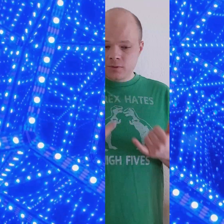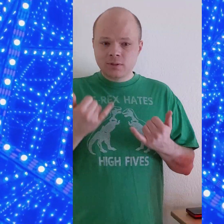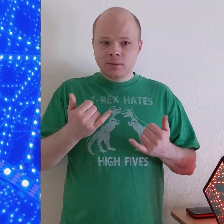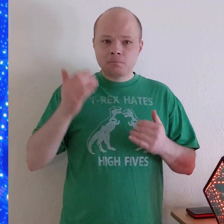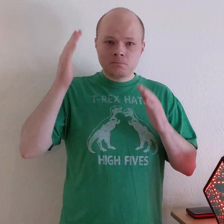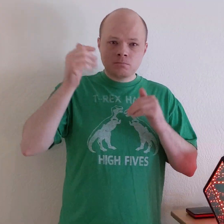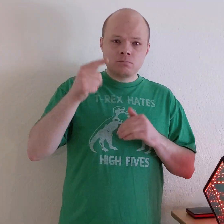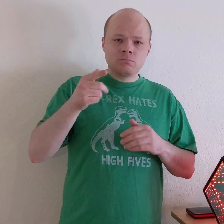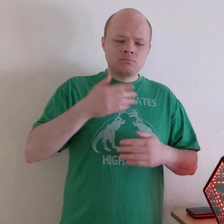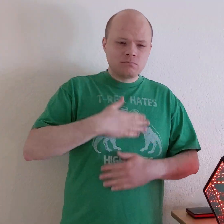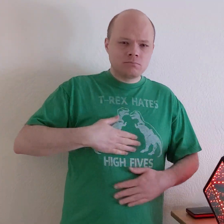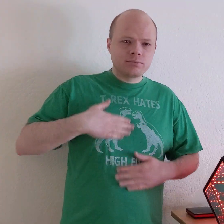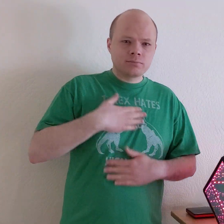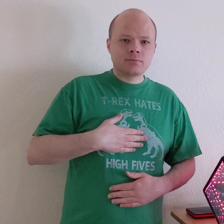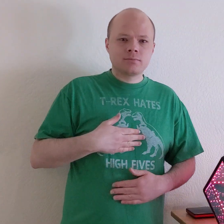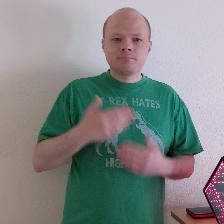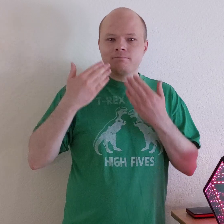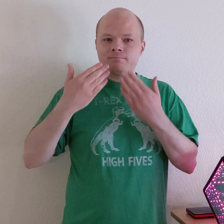I hope you enjoyed watching. Thanks a lot.